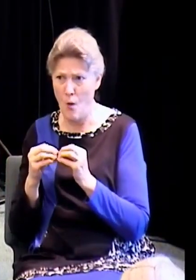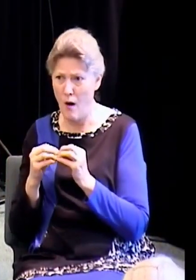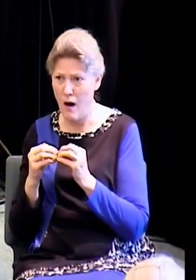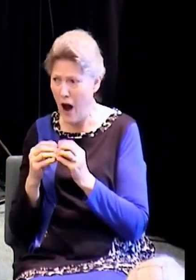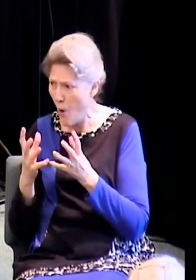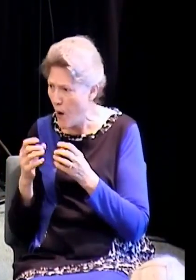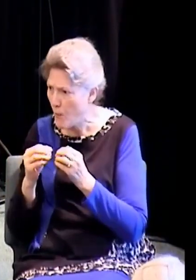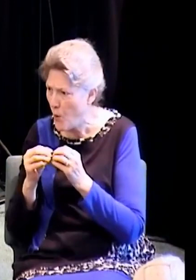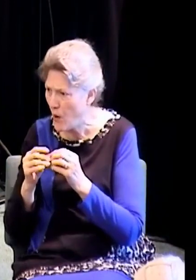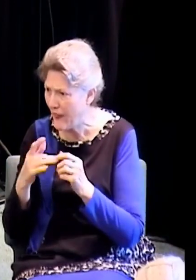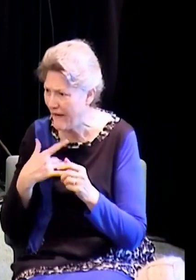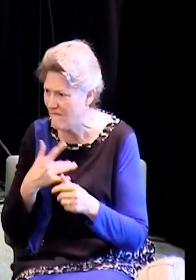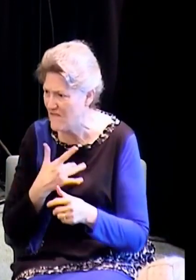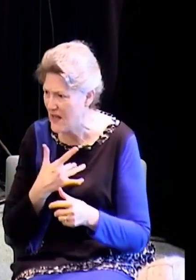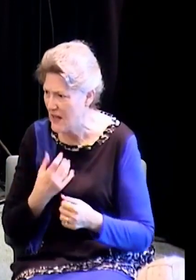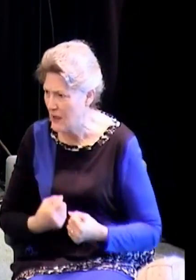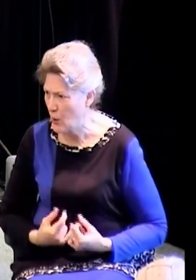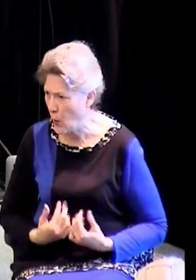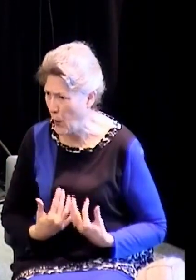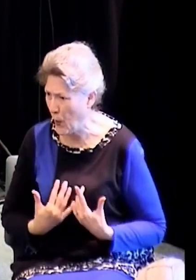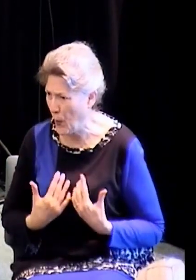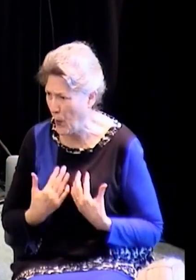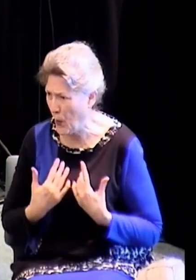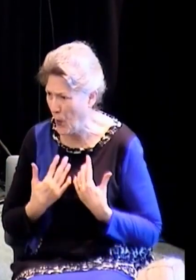It happened to Cameron just a couple weeks ago.